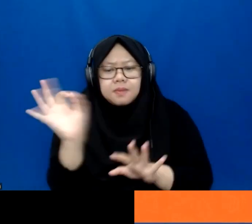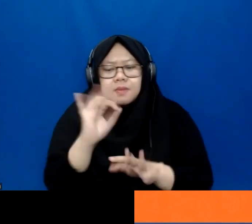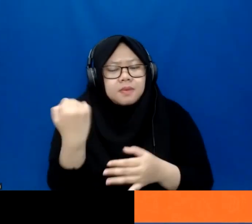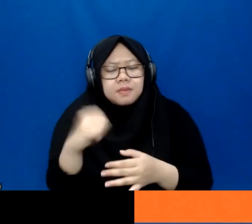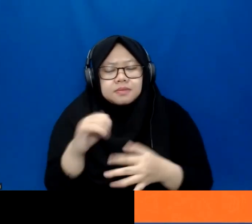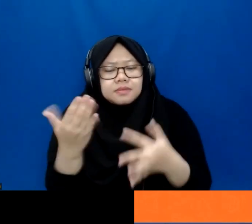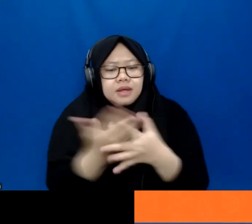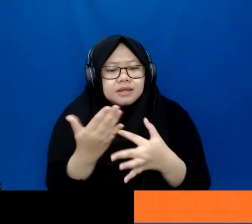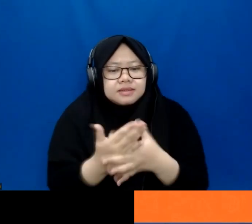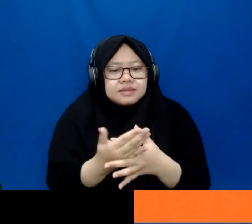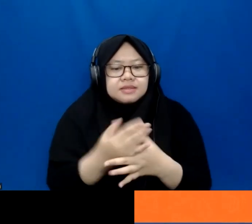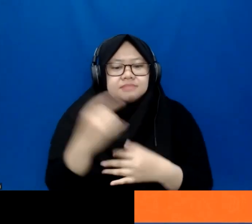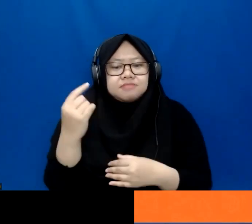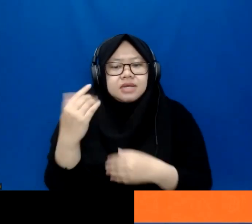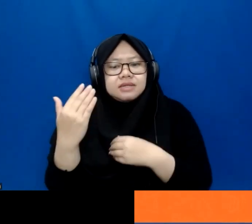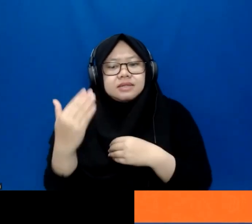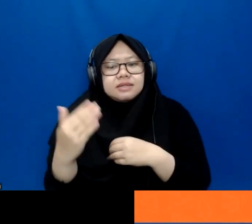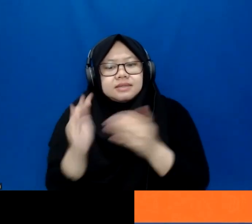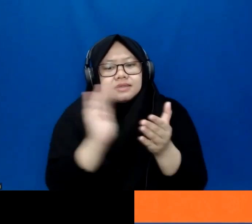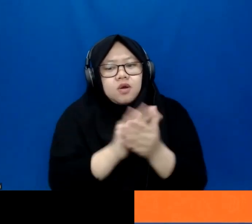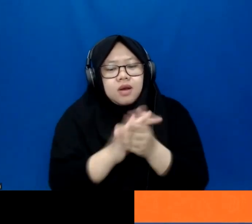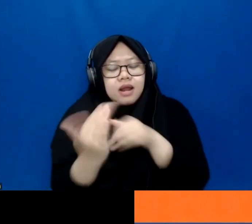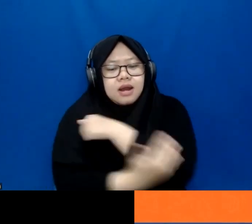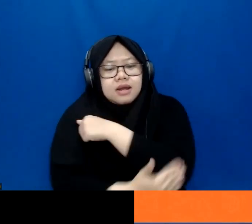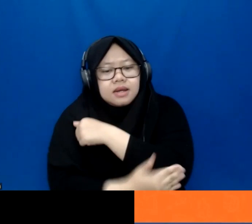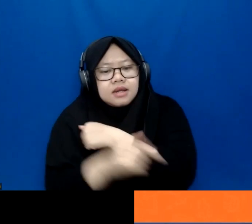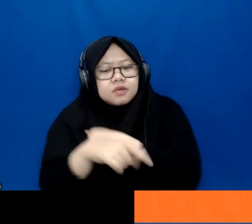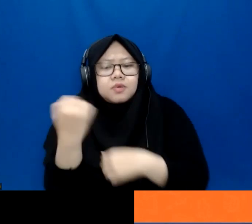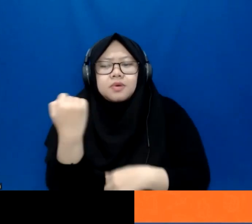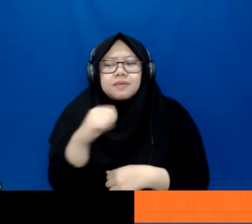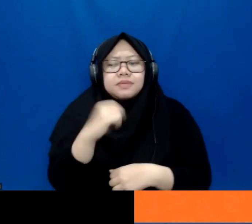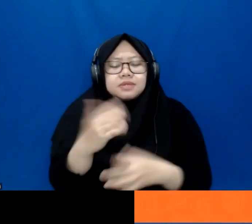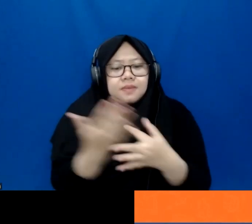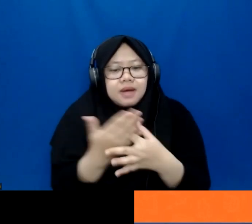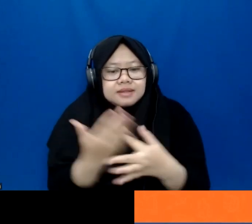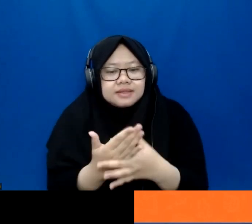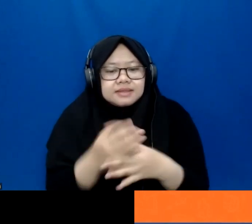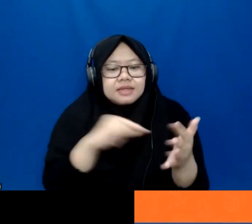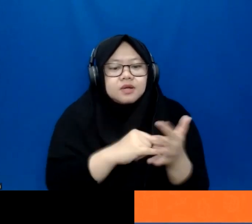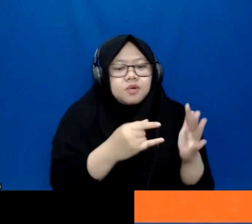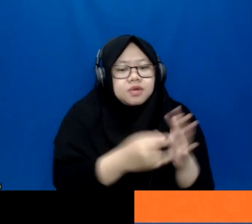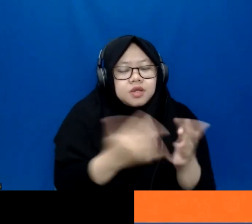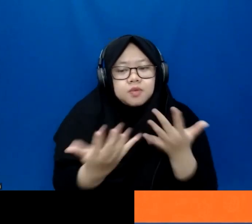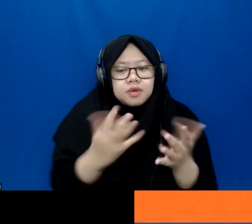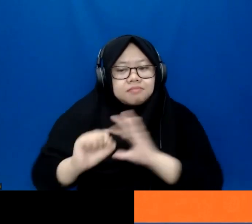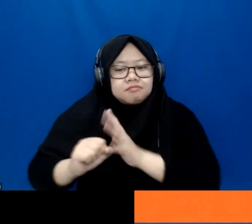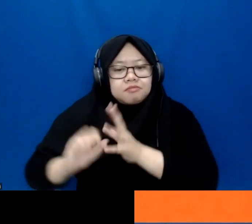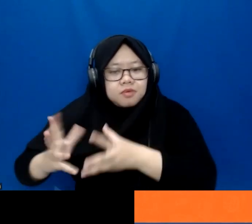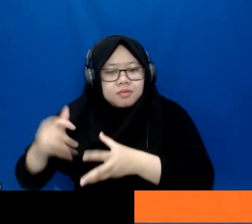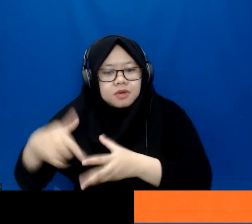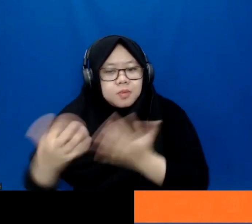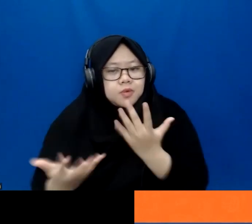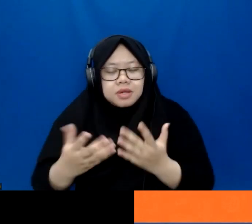public schools have no access to technology. Maybe during the pandemic, they perhaps, you know, got access to an LMS,